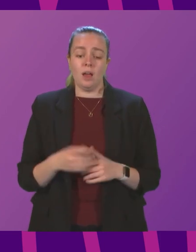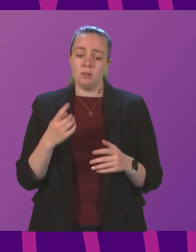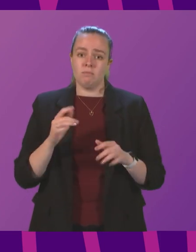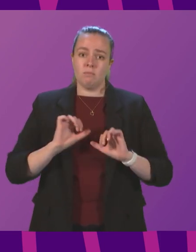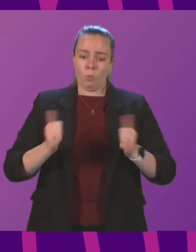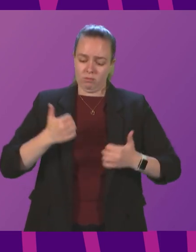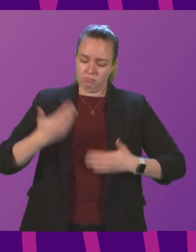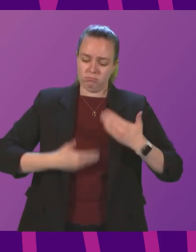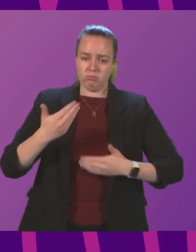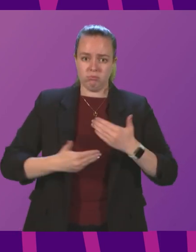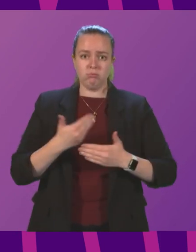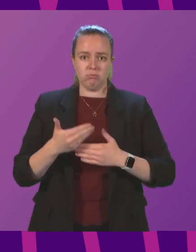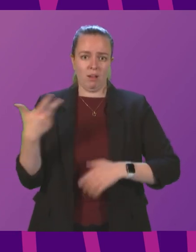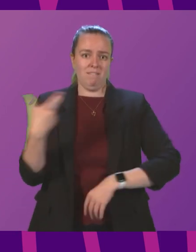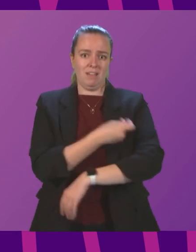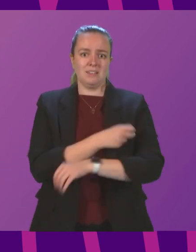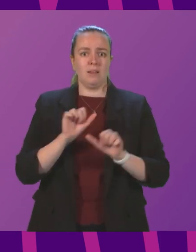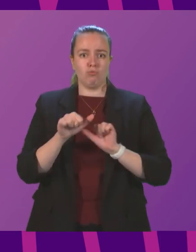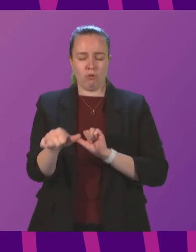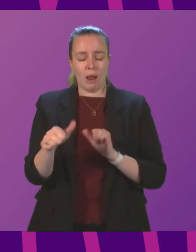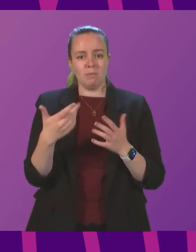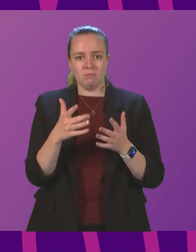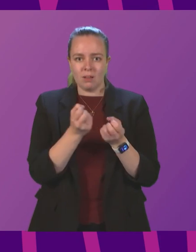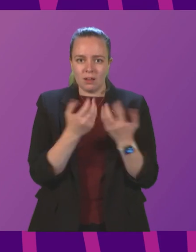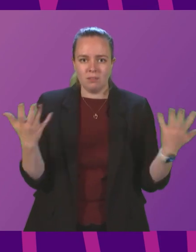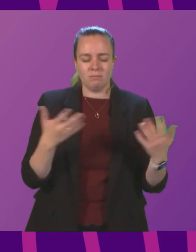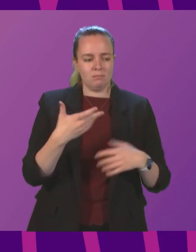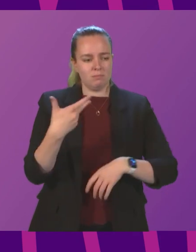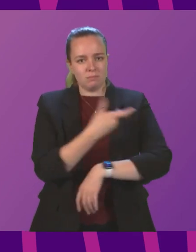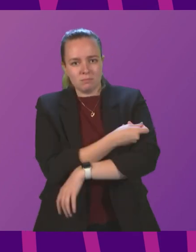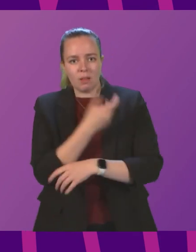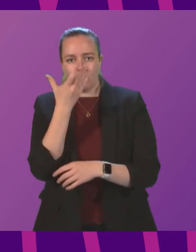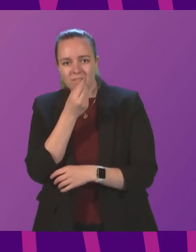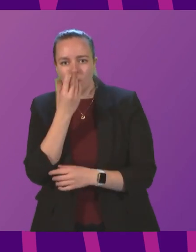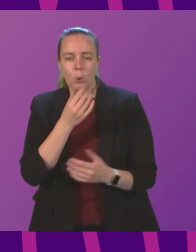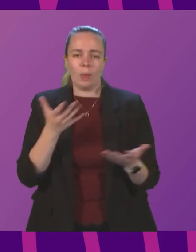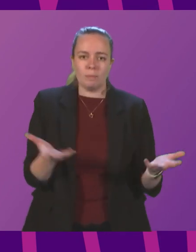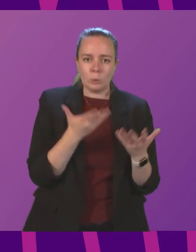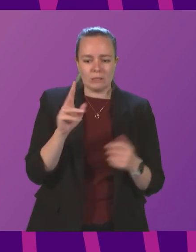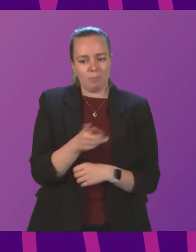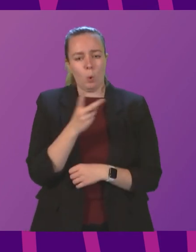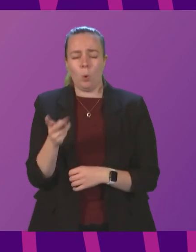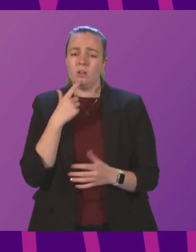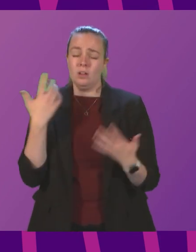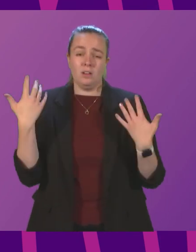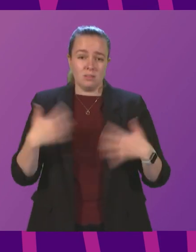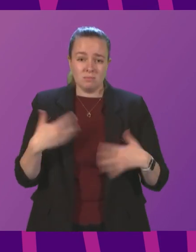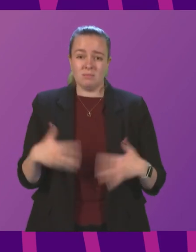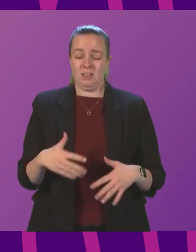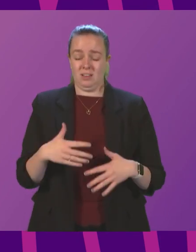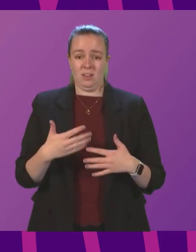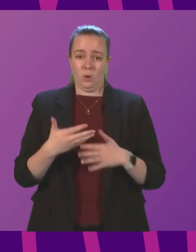-pace programme, given the volume of vaccination between the flu and the booster programme, that it's an enormous physical